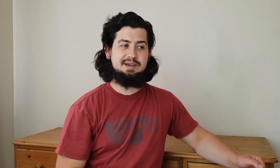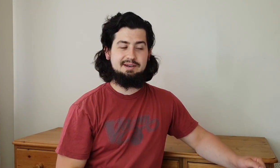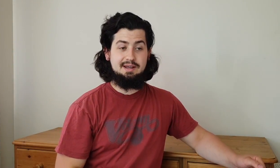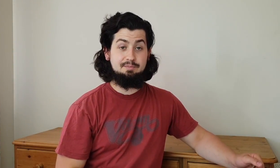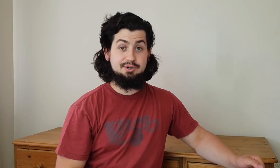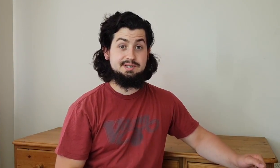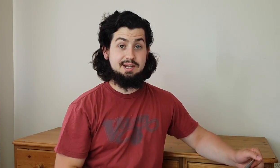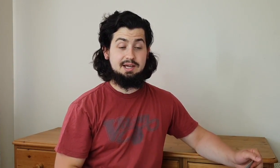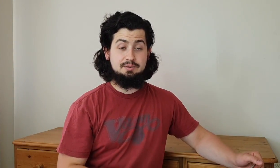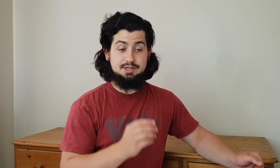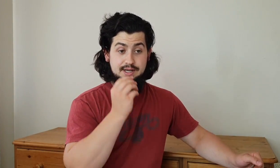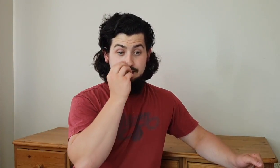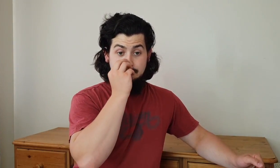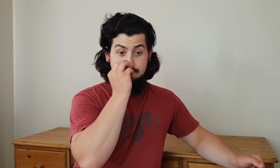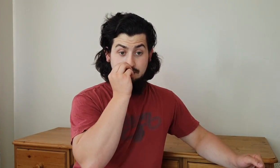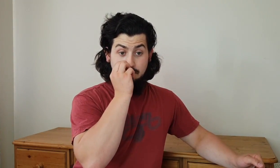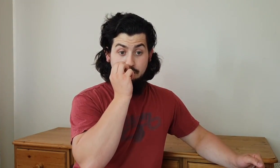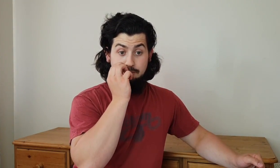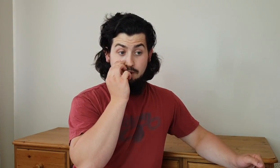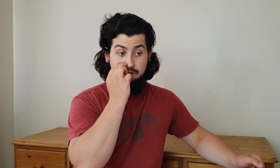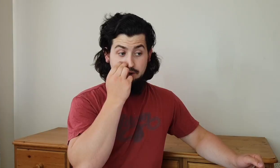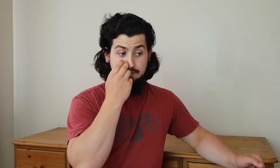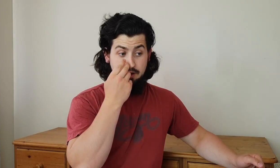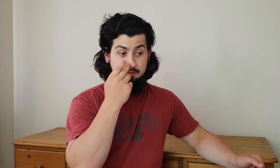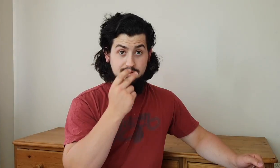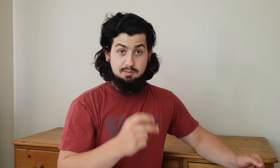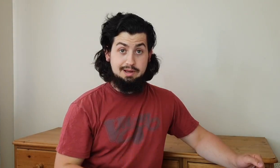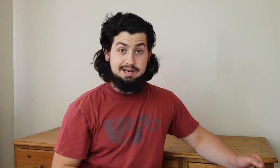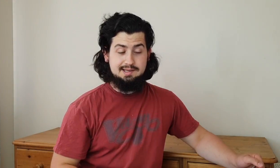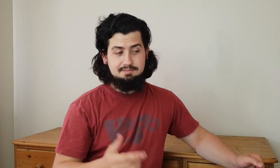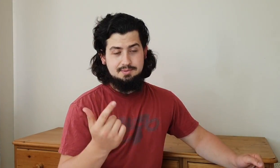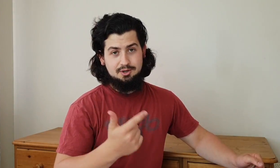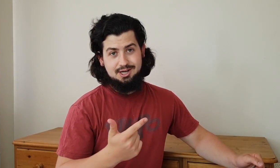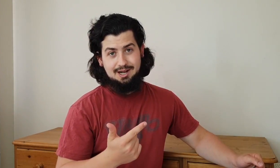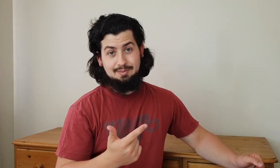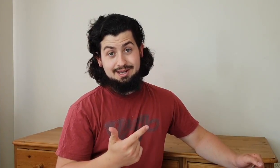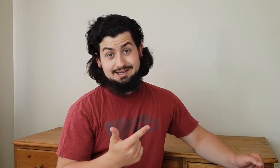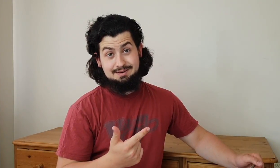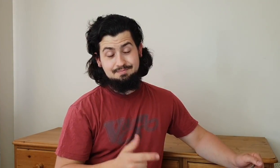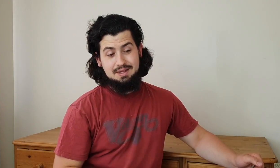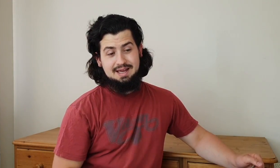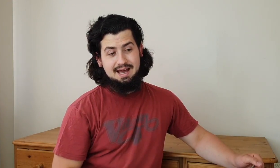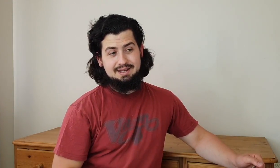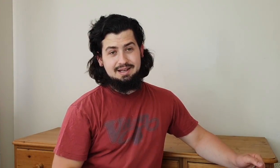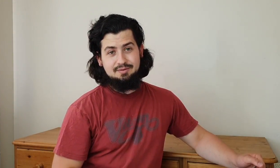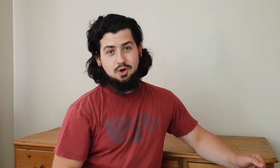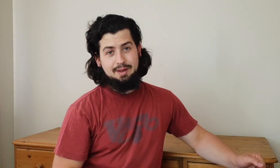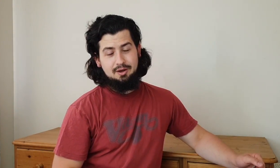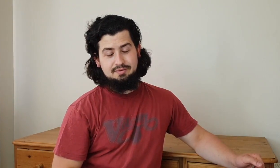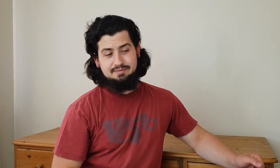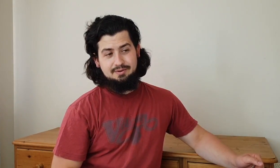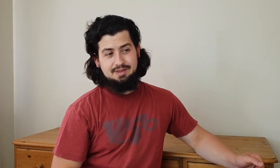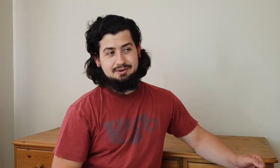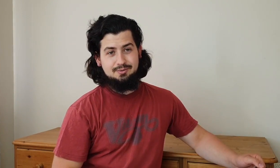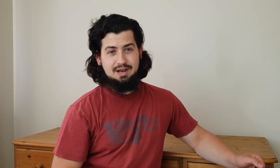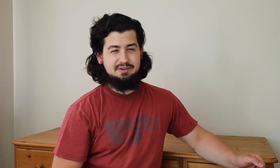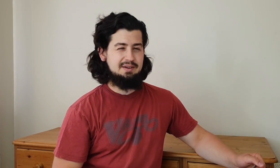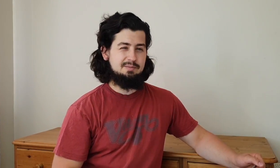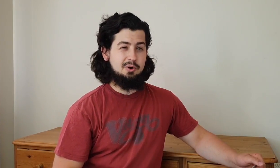that in British Sign Language but I wrote a blog, the blog's on my LinkedIn, go and check it out on my LinkedIn and leave a comment over there as well. If you give the blog